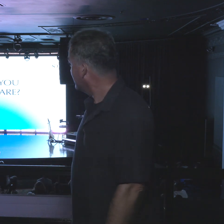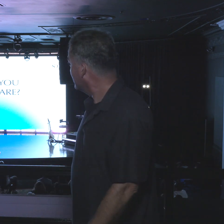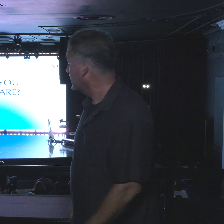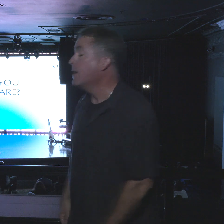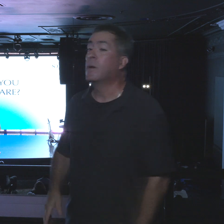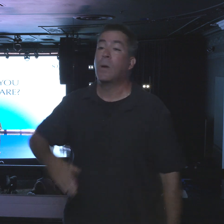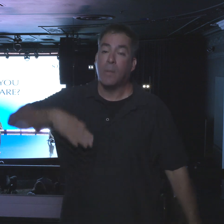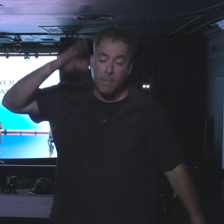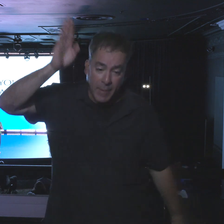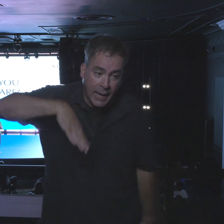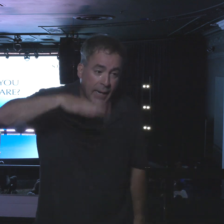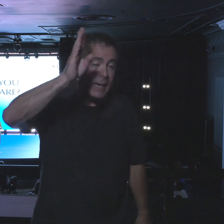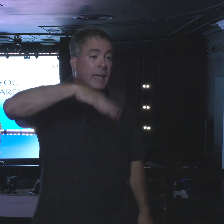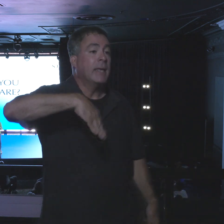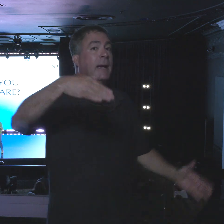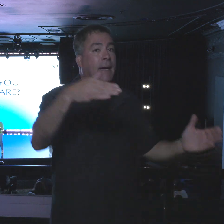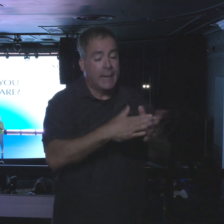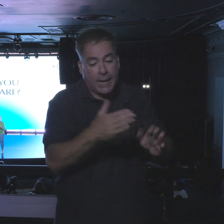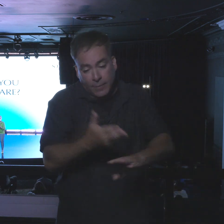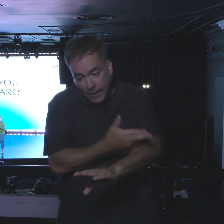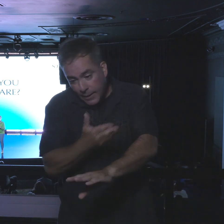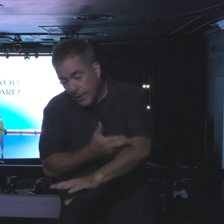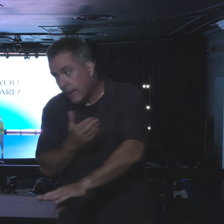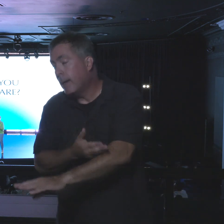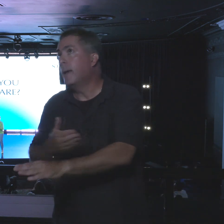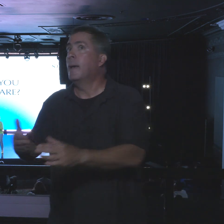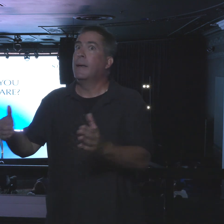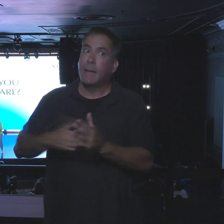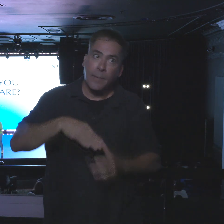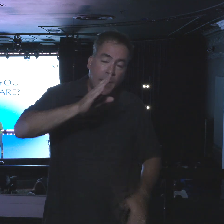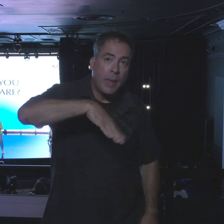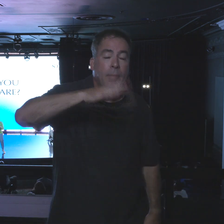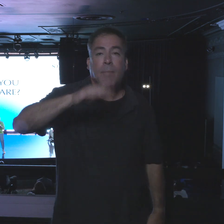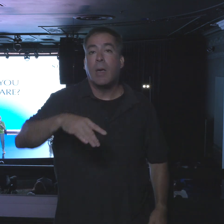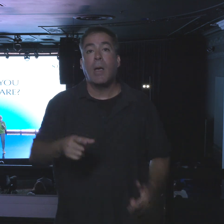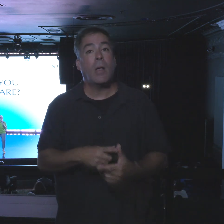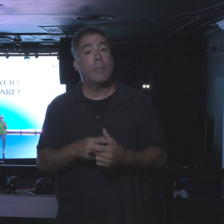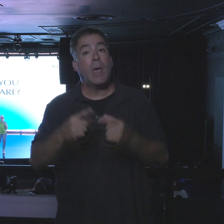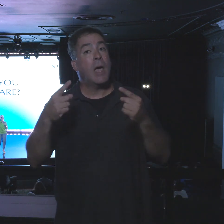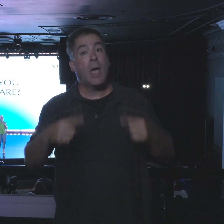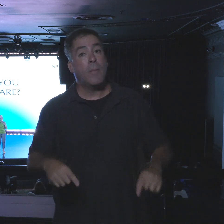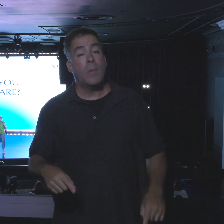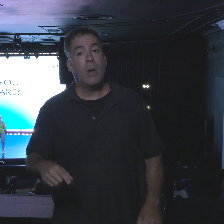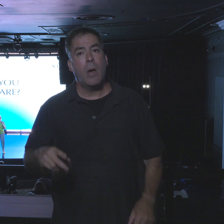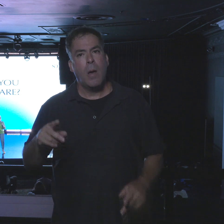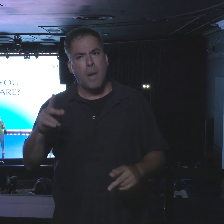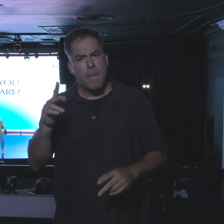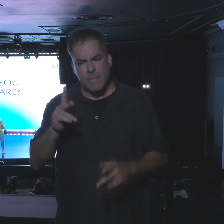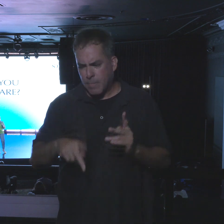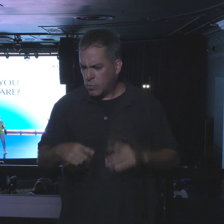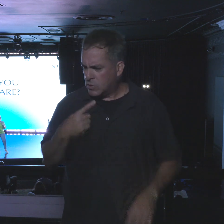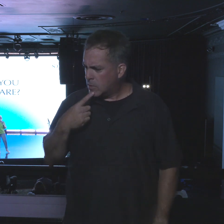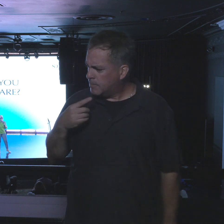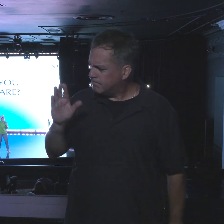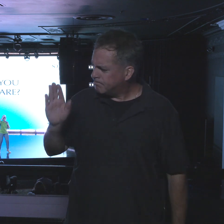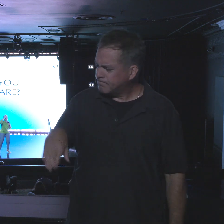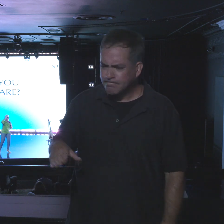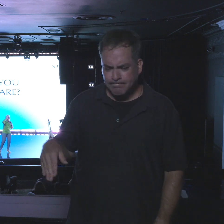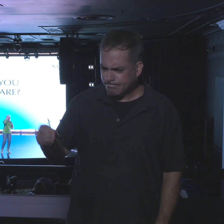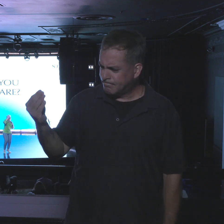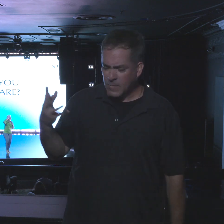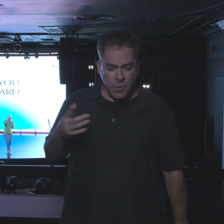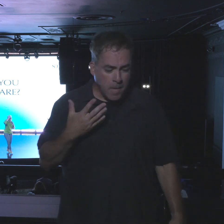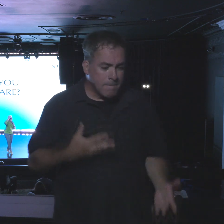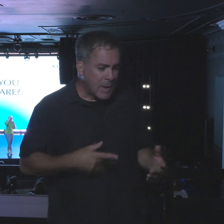paint it, repatch it, paint it, repatch it. And all of a sudden, the bathroom people say to us, well, you know what? Maybe